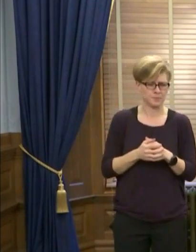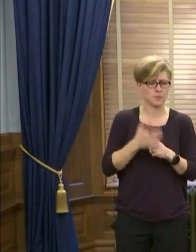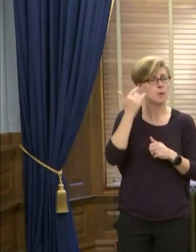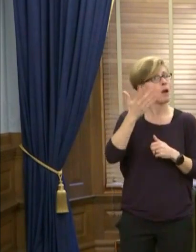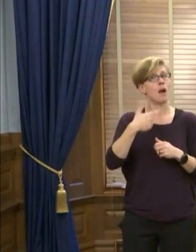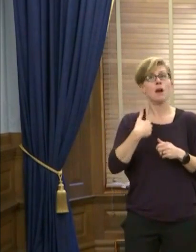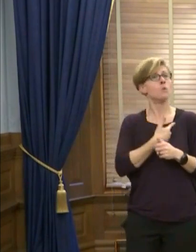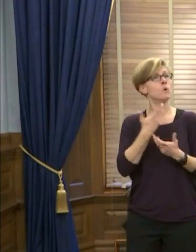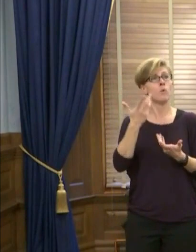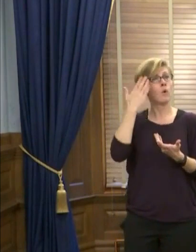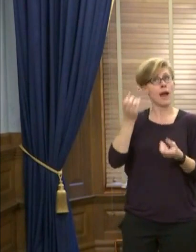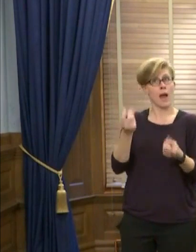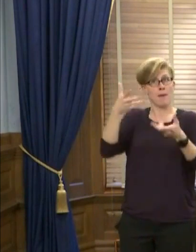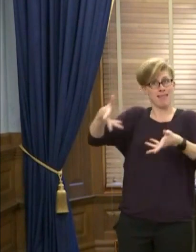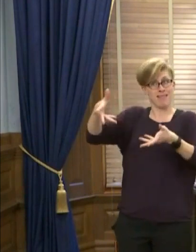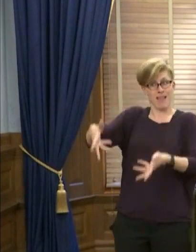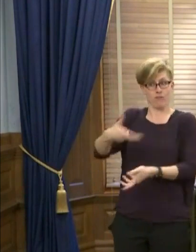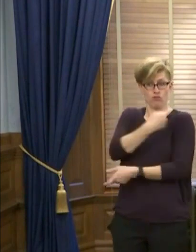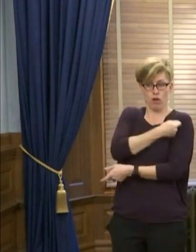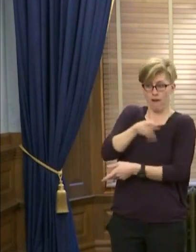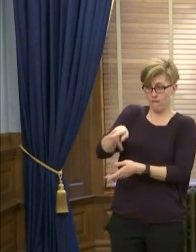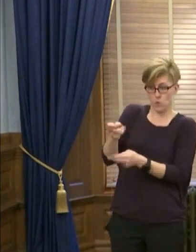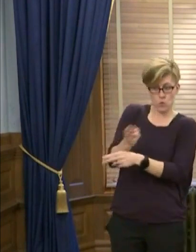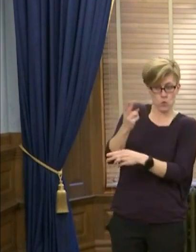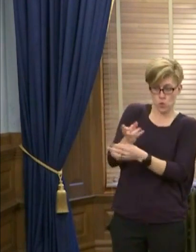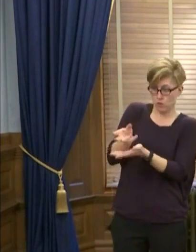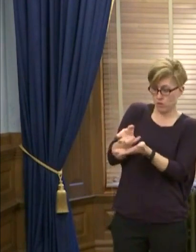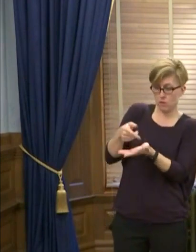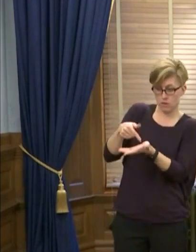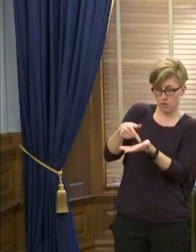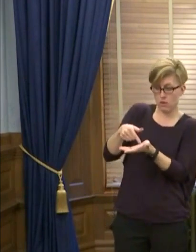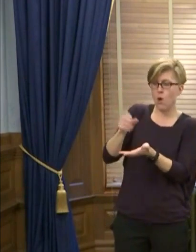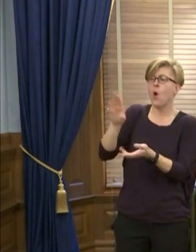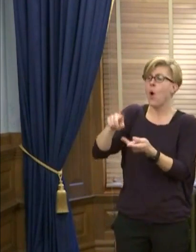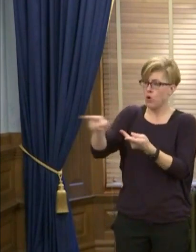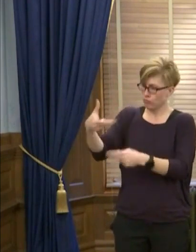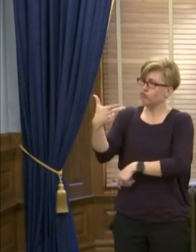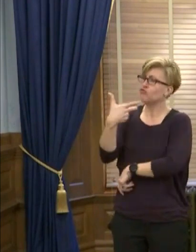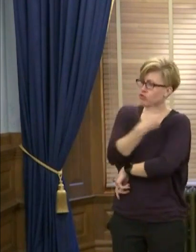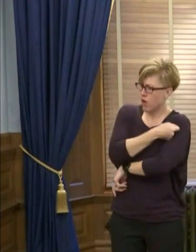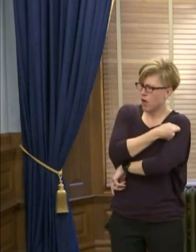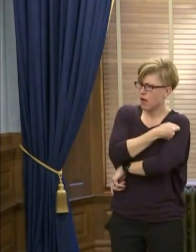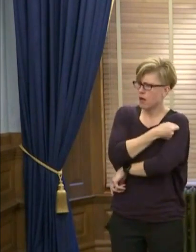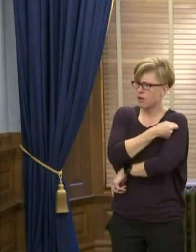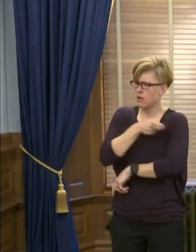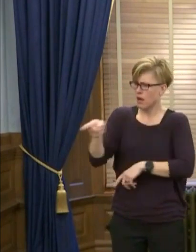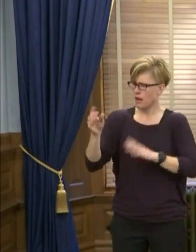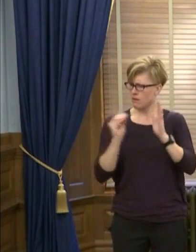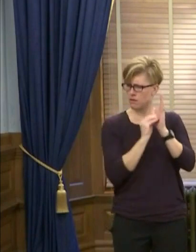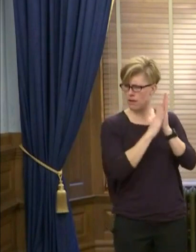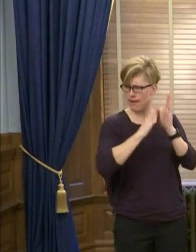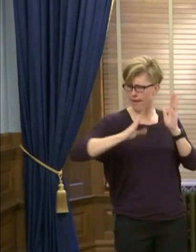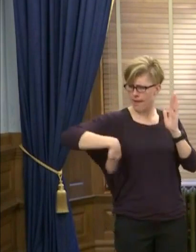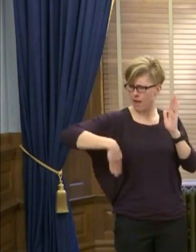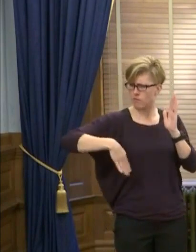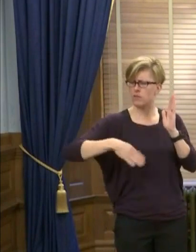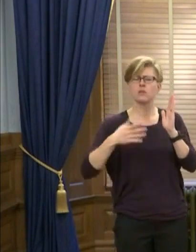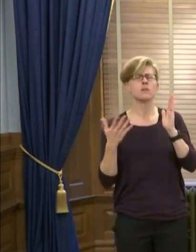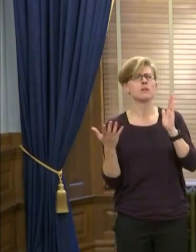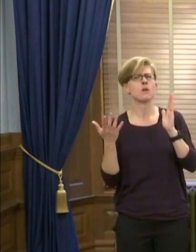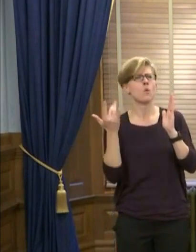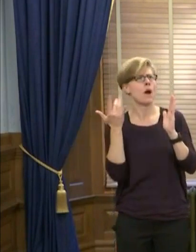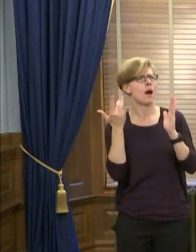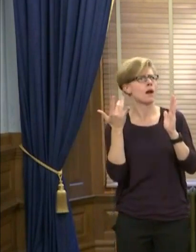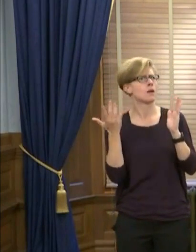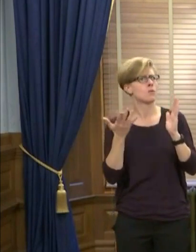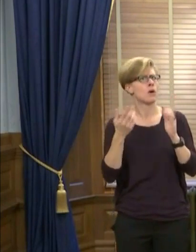inventory, and then if the doses have been administered but not showing up as having been administered in our WebIZ system, what is